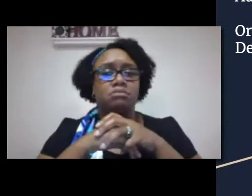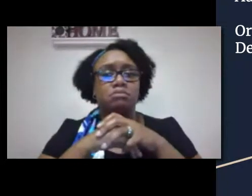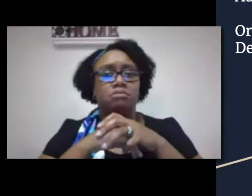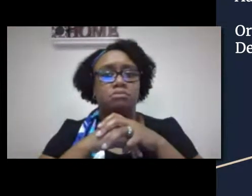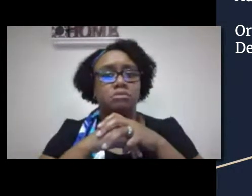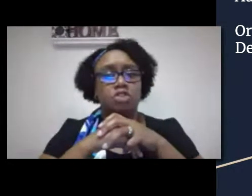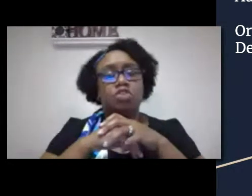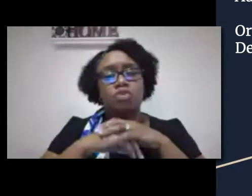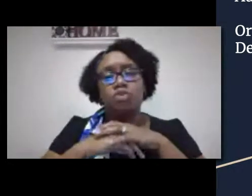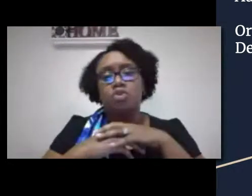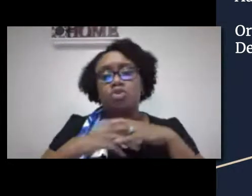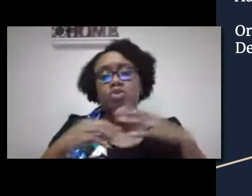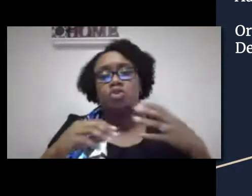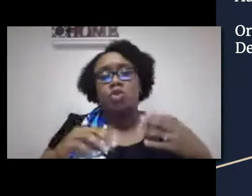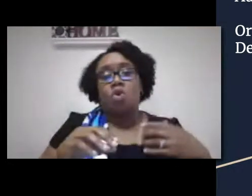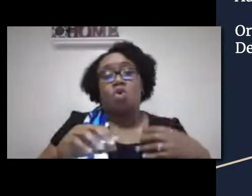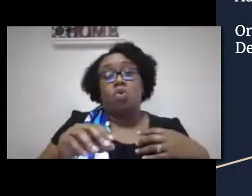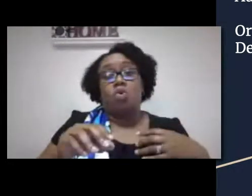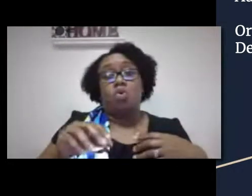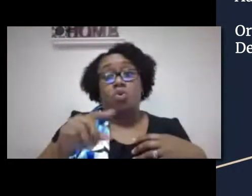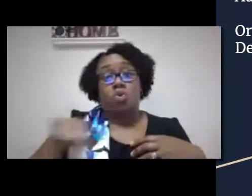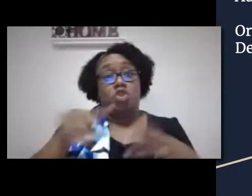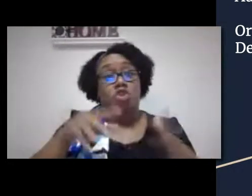they were all impacted in different ways.